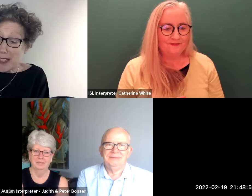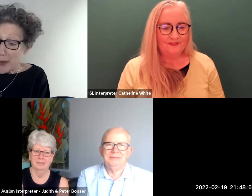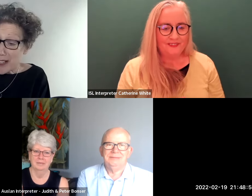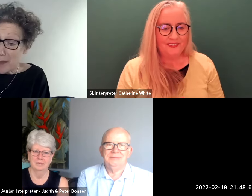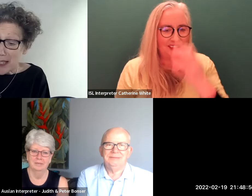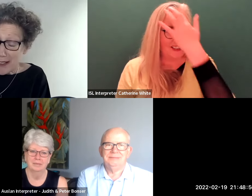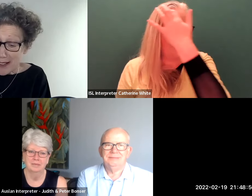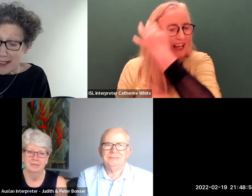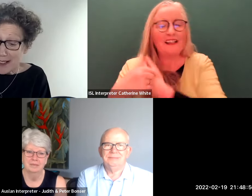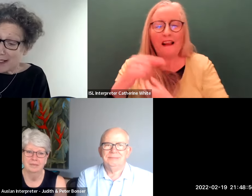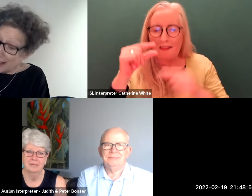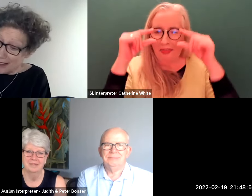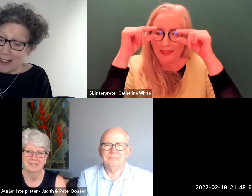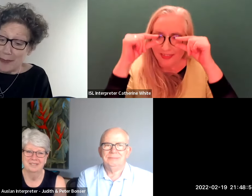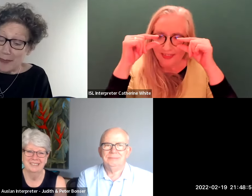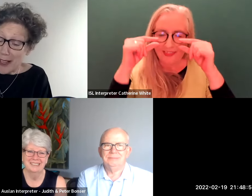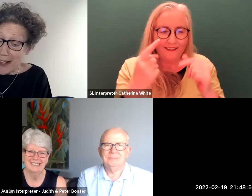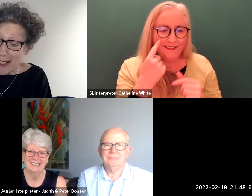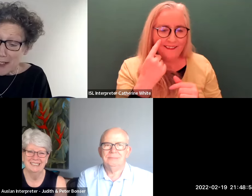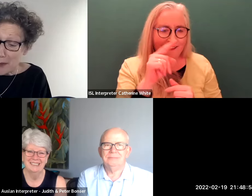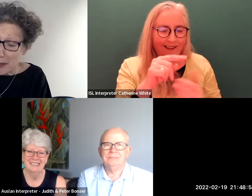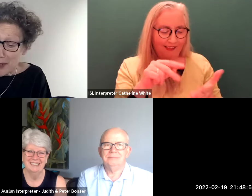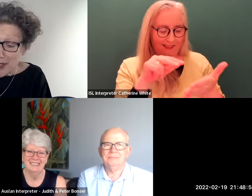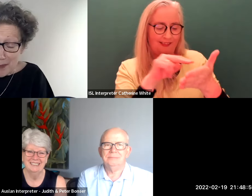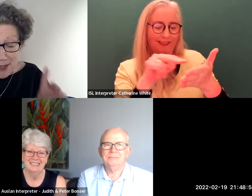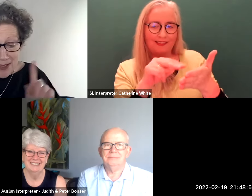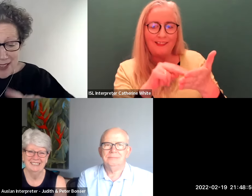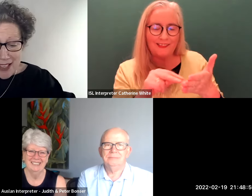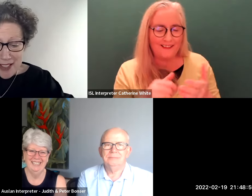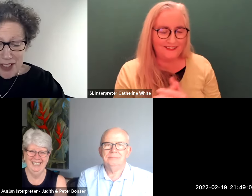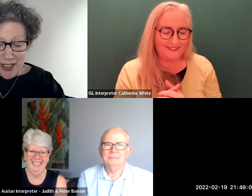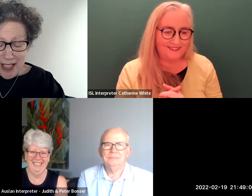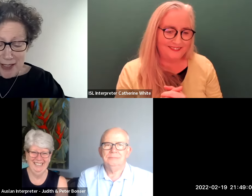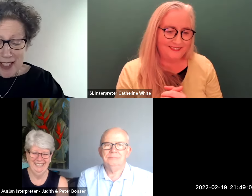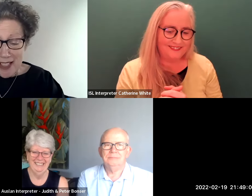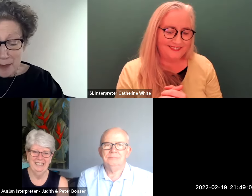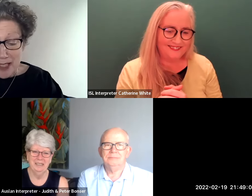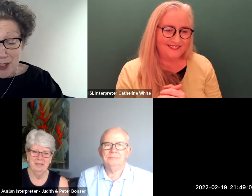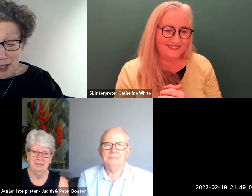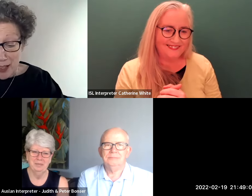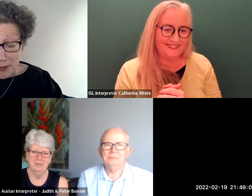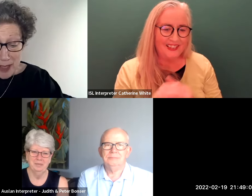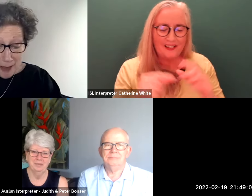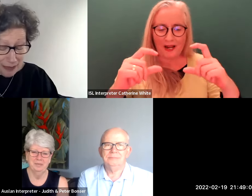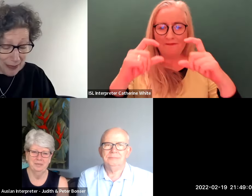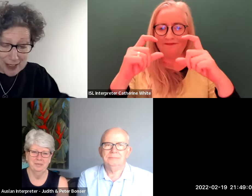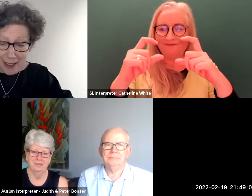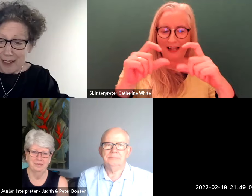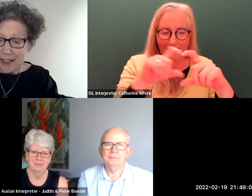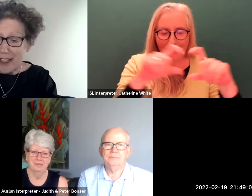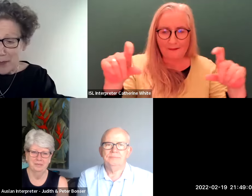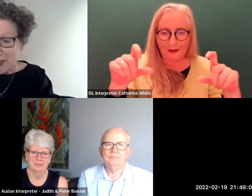excuse me squinting because my eyesight's not what it was but just this this little bit stood out for me